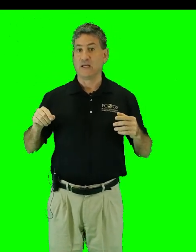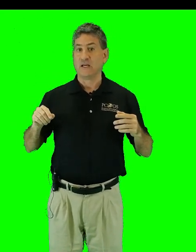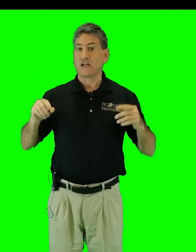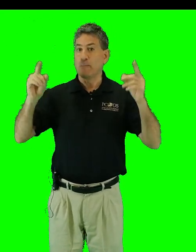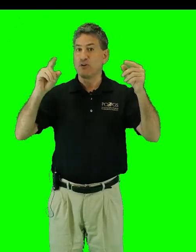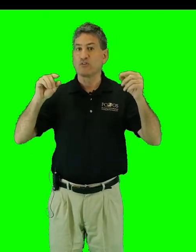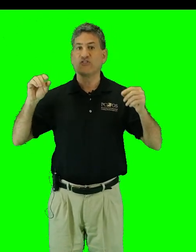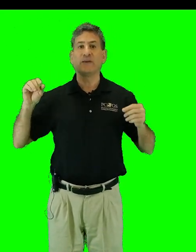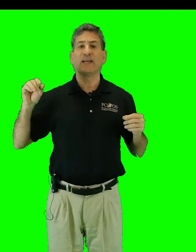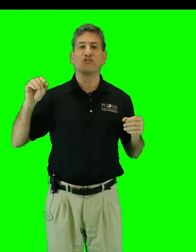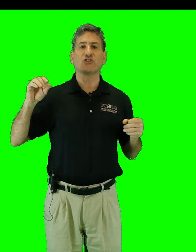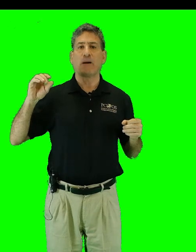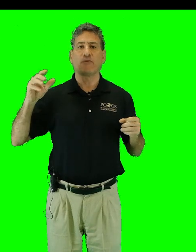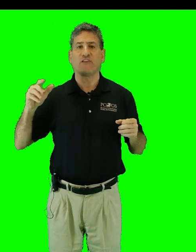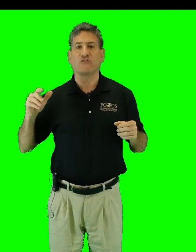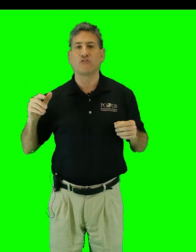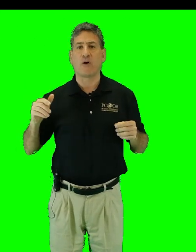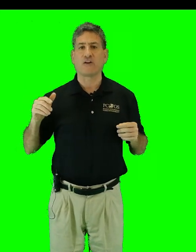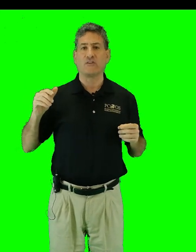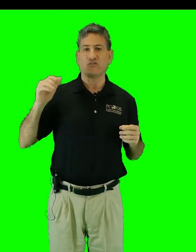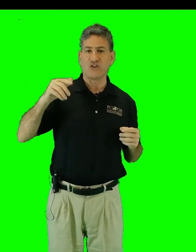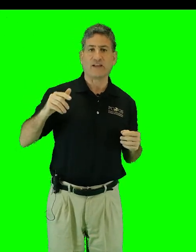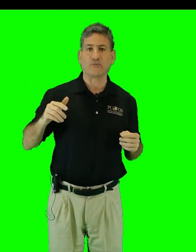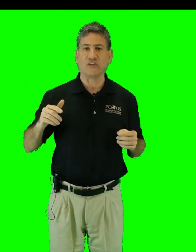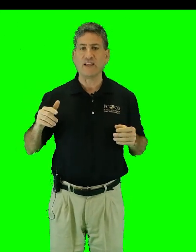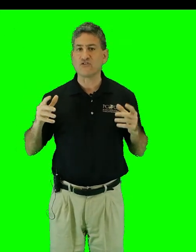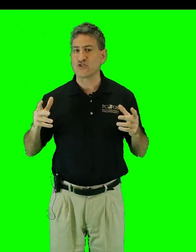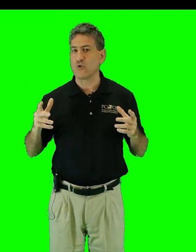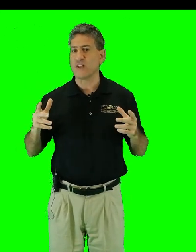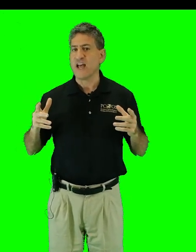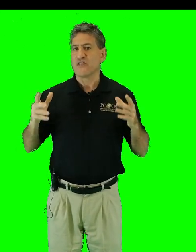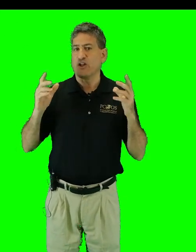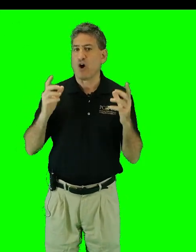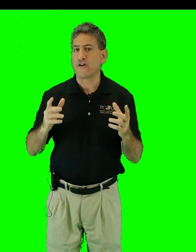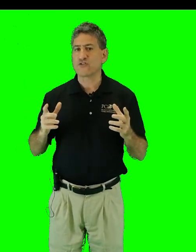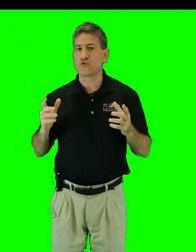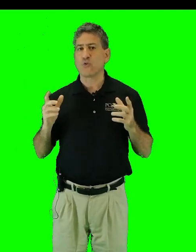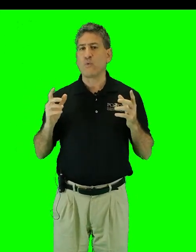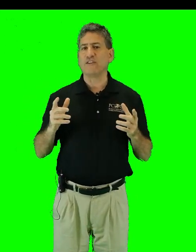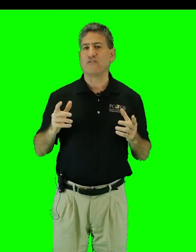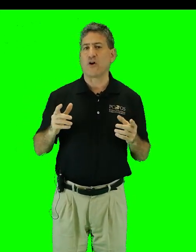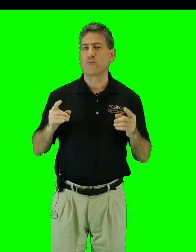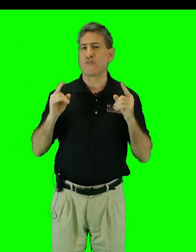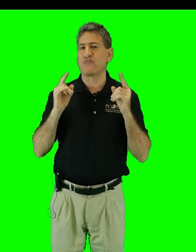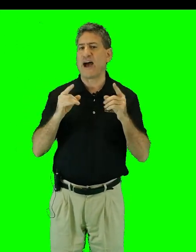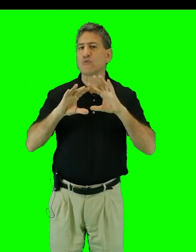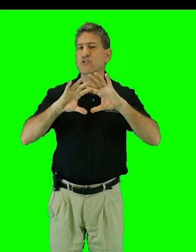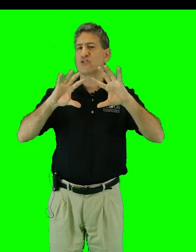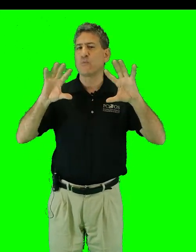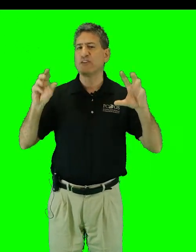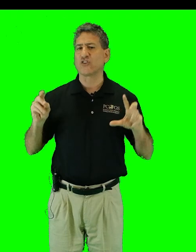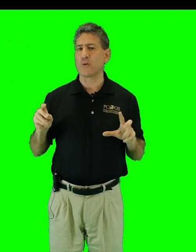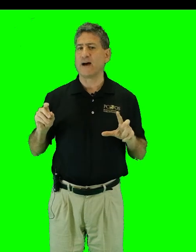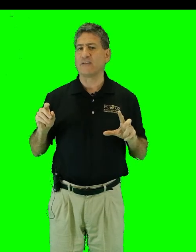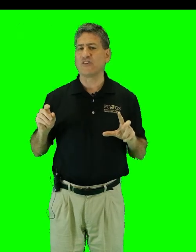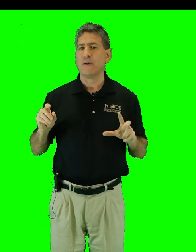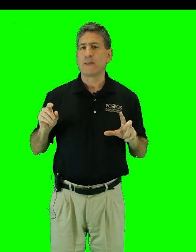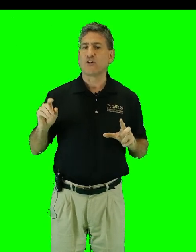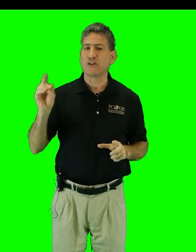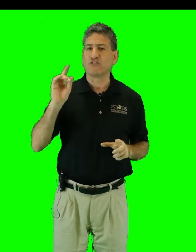Computer simulations by professors Mark Jacobson have shown that offshore wind farms with thousands of wind turbines could have